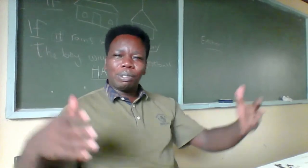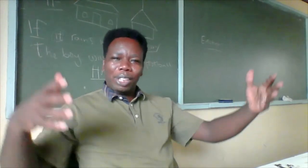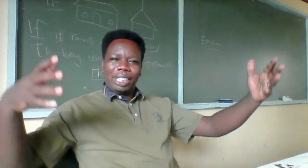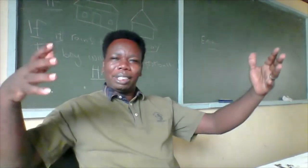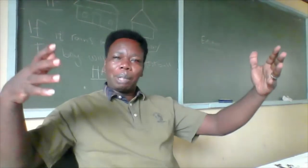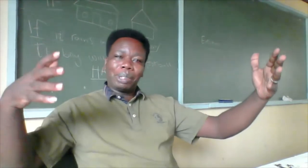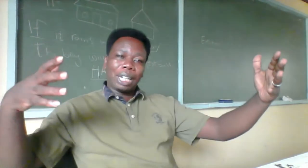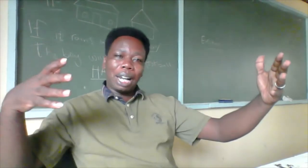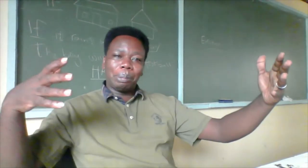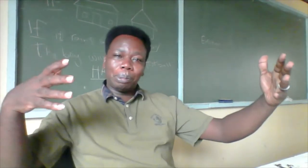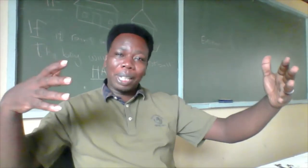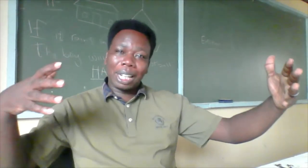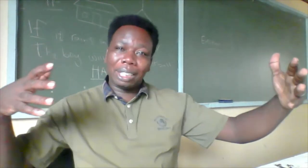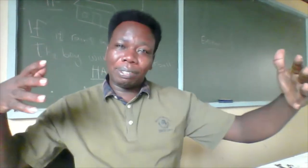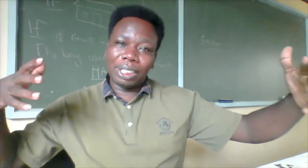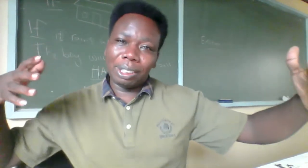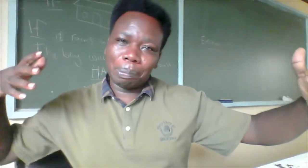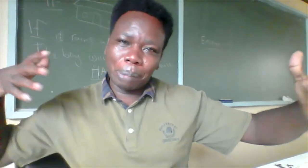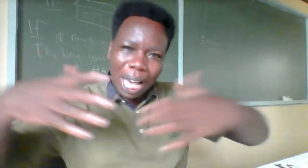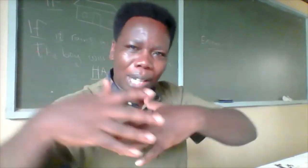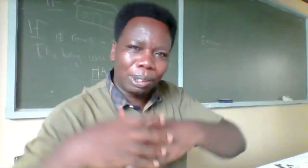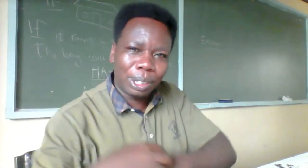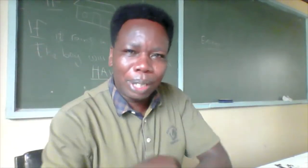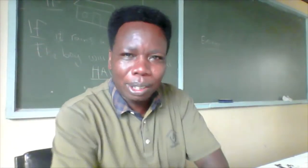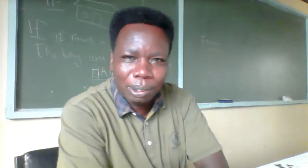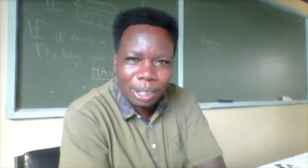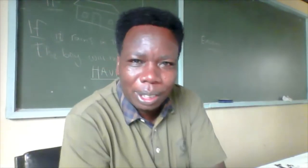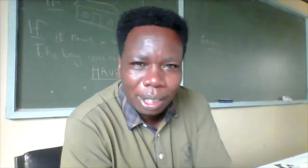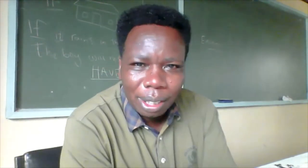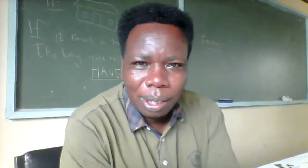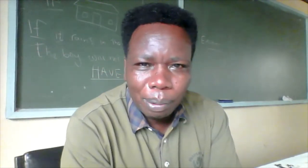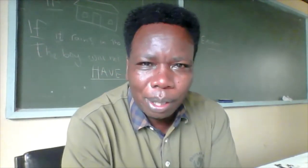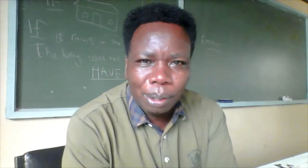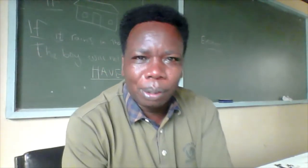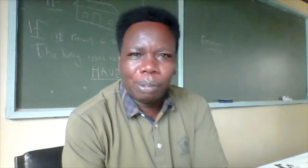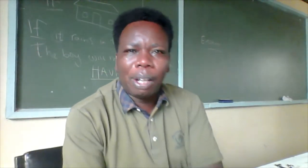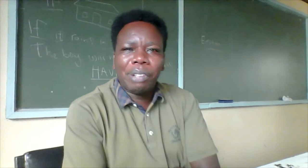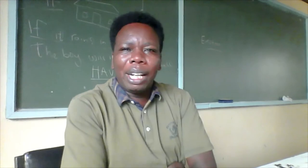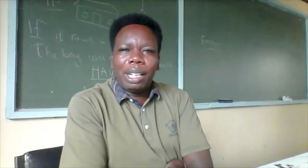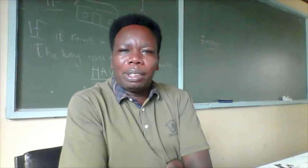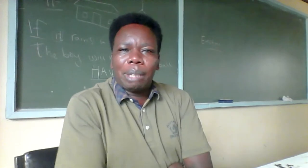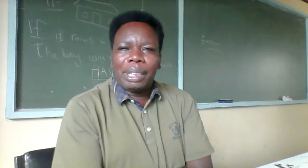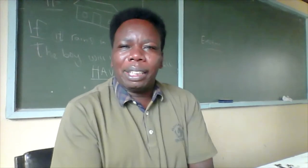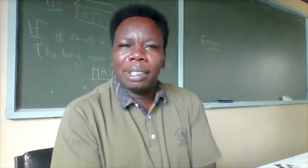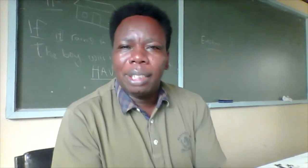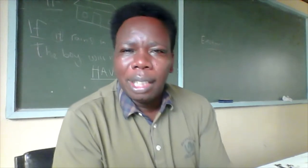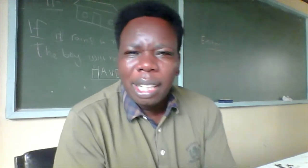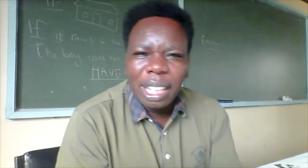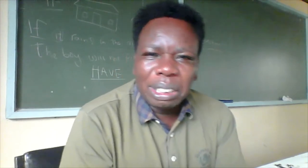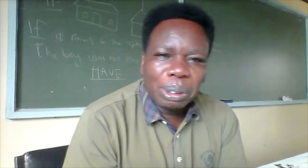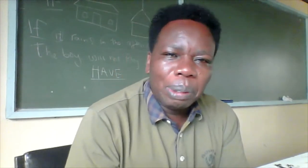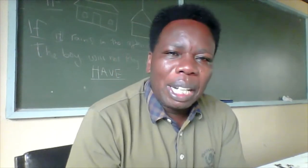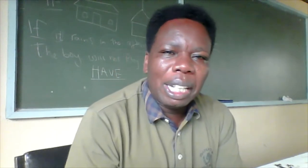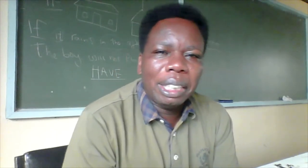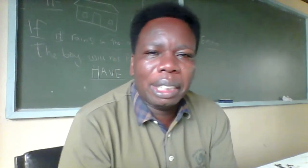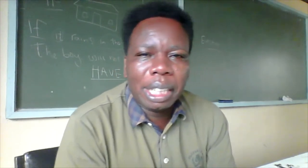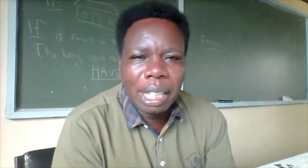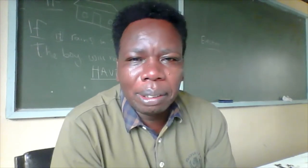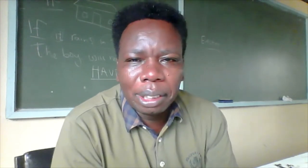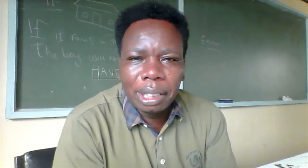already subscribed you make us feel proud we are good with you 500 and something and soon you are hitting a thousand